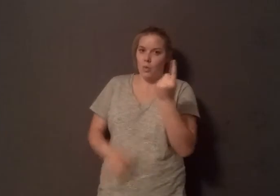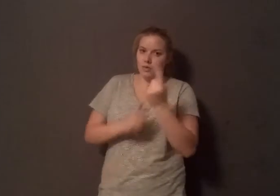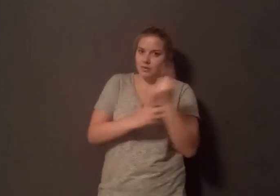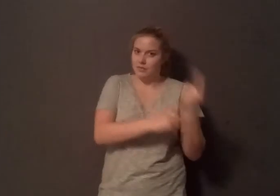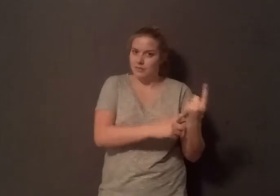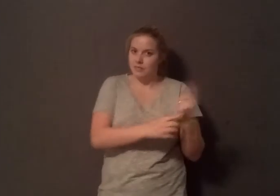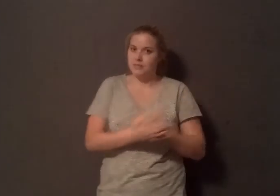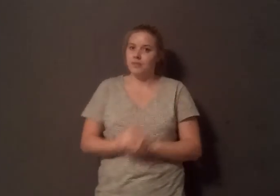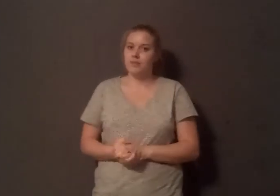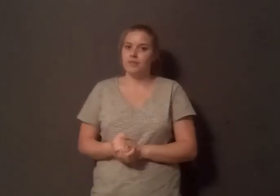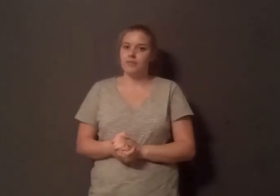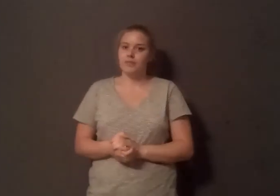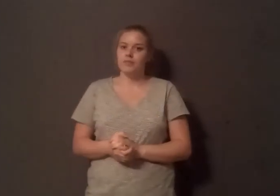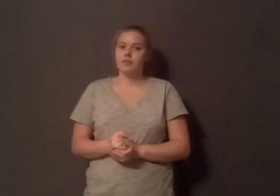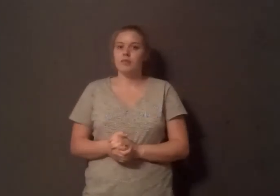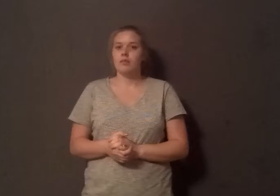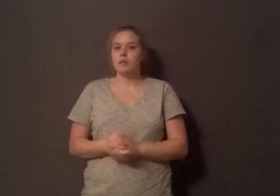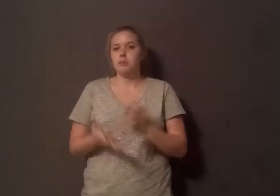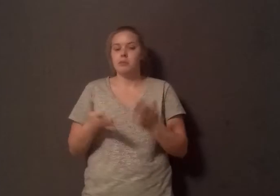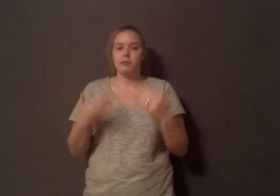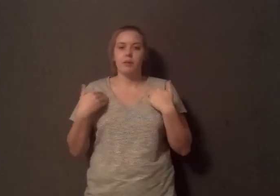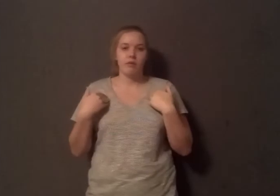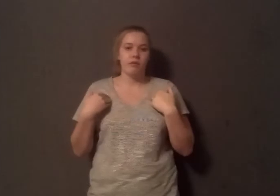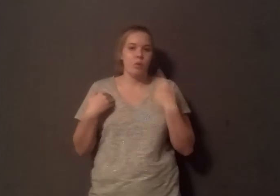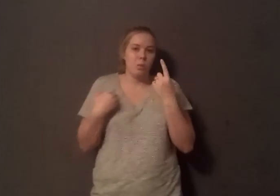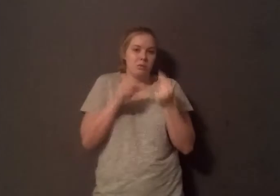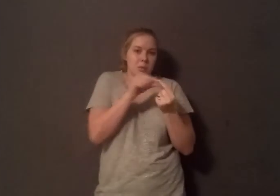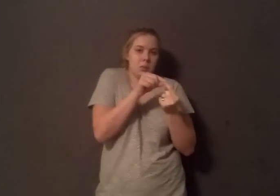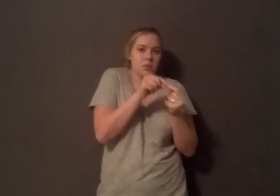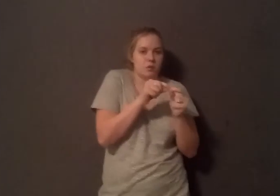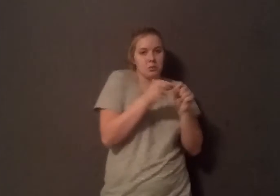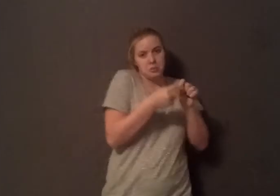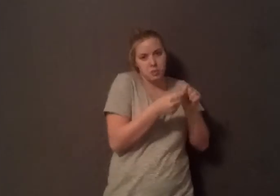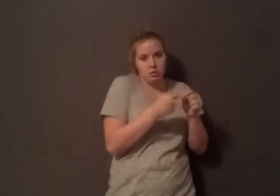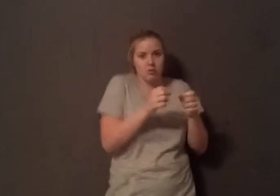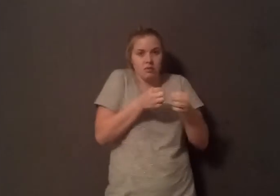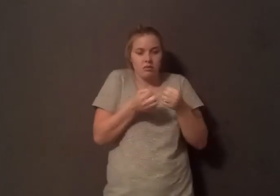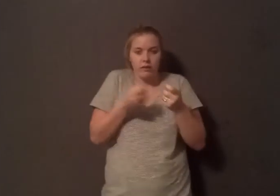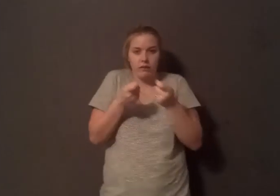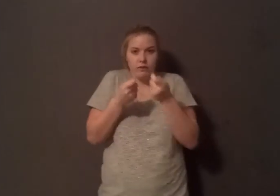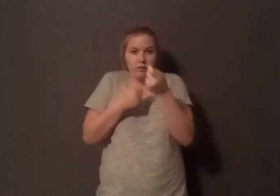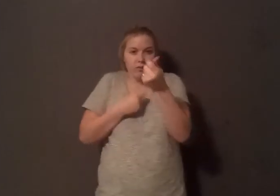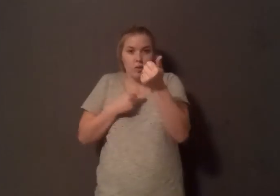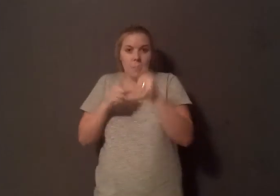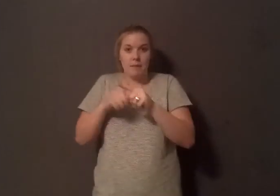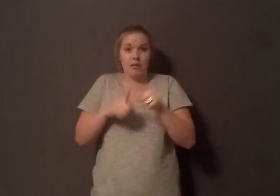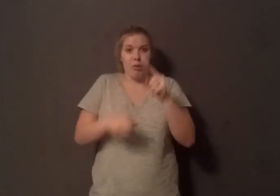can cause that first cancer cell. But one cancer cell never killed anyone. Two cancer cells never killed anyone. But a billion cancer cells, now we're running into